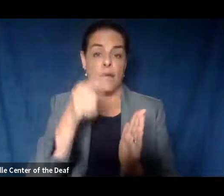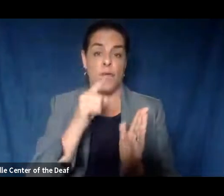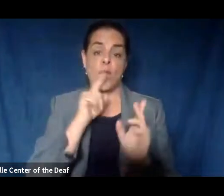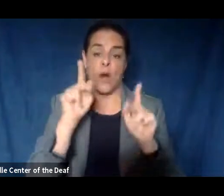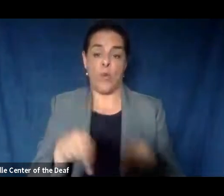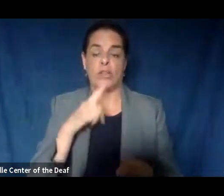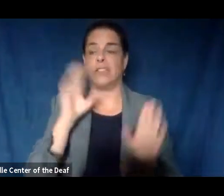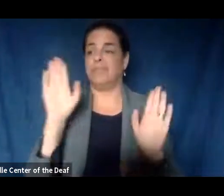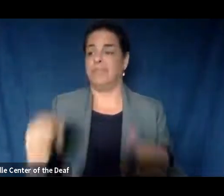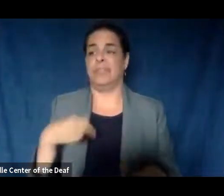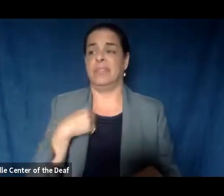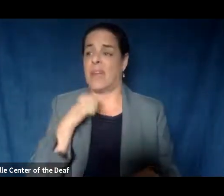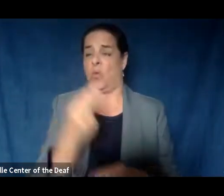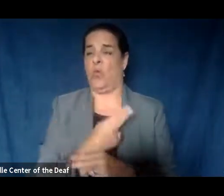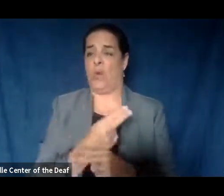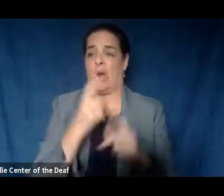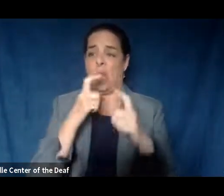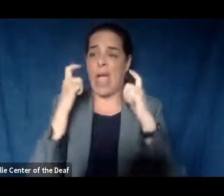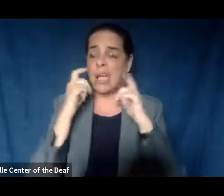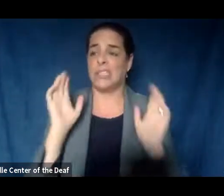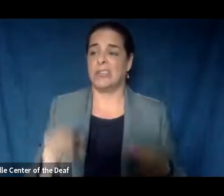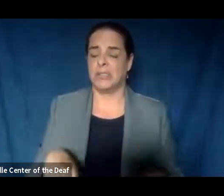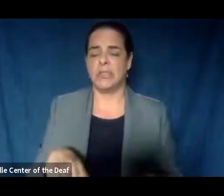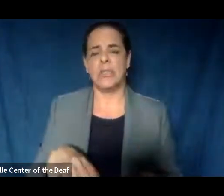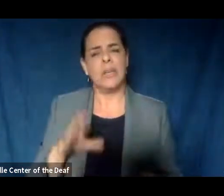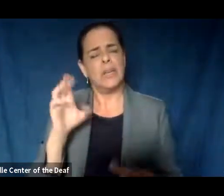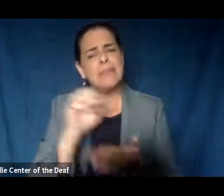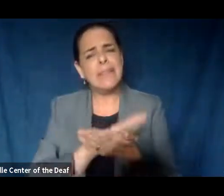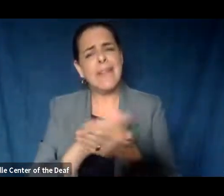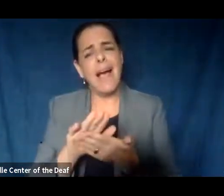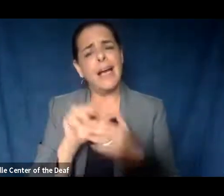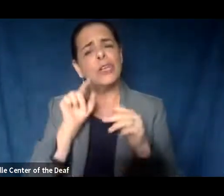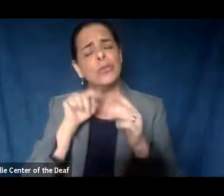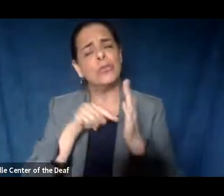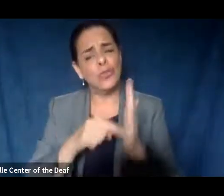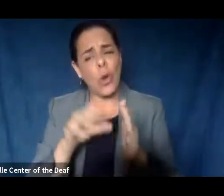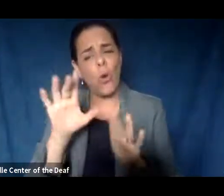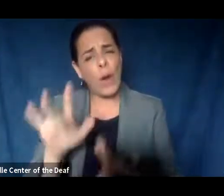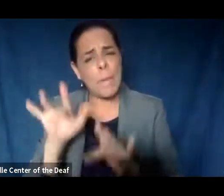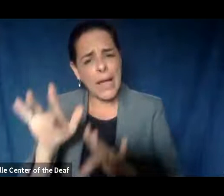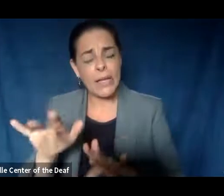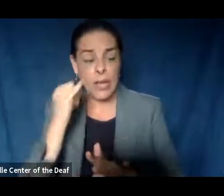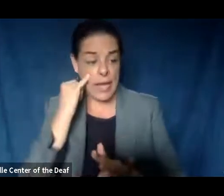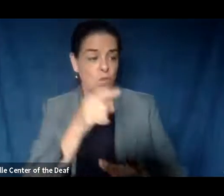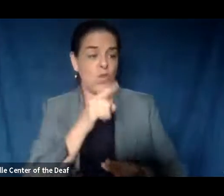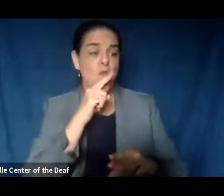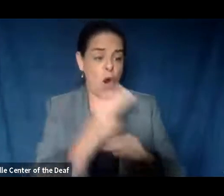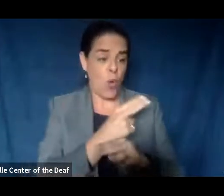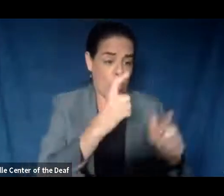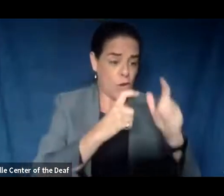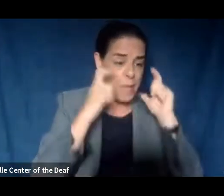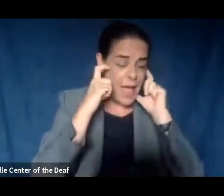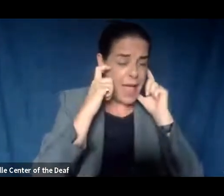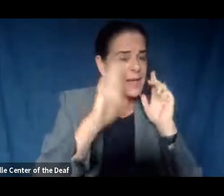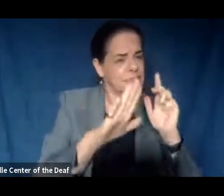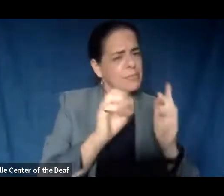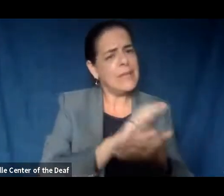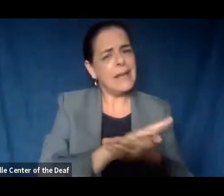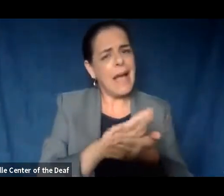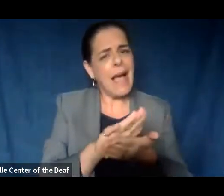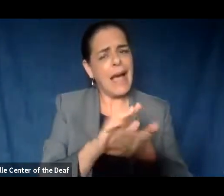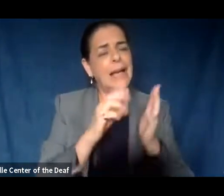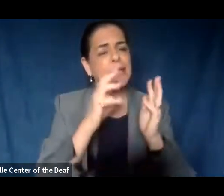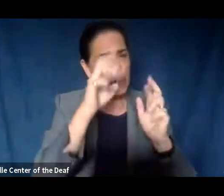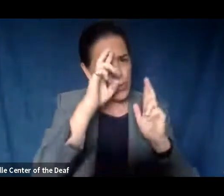who says, I'm not going to wear a mask, show compassion. If you're a person who is wearing a mask, show compassion. Let's be